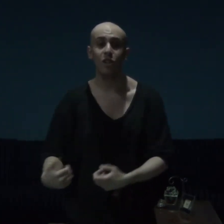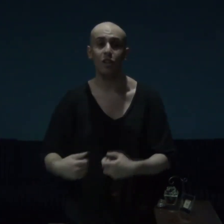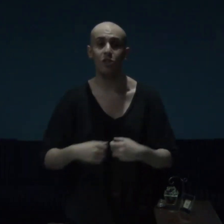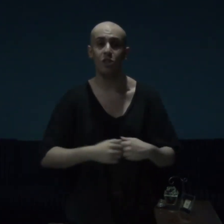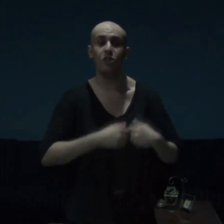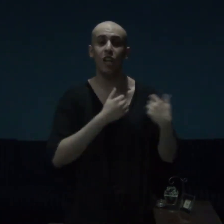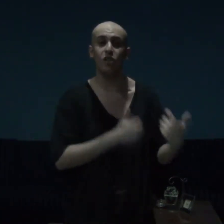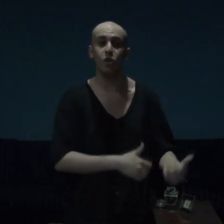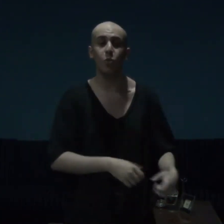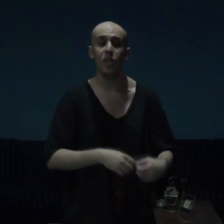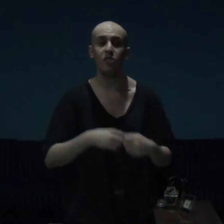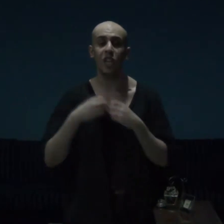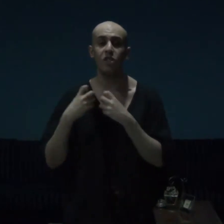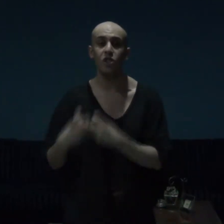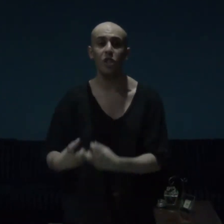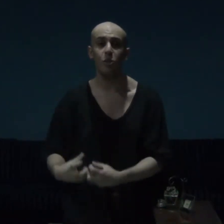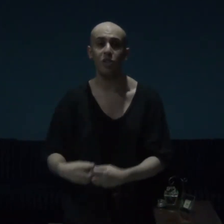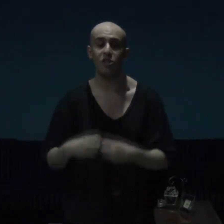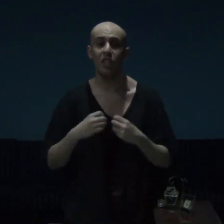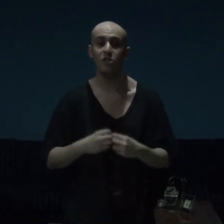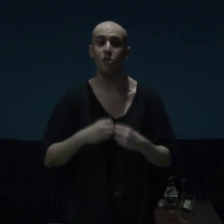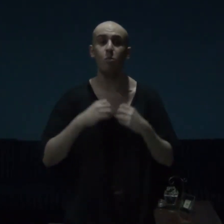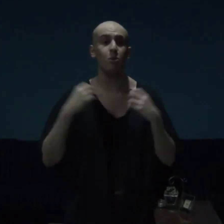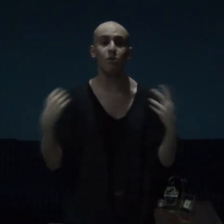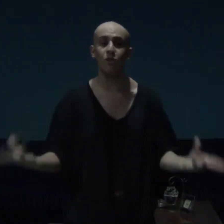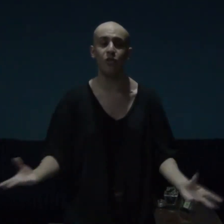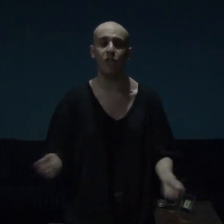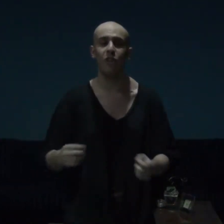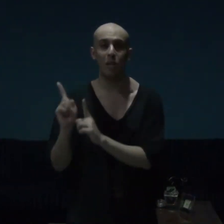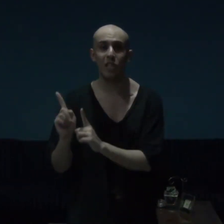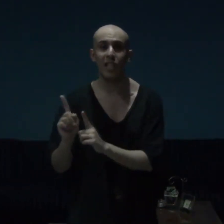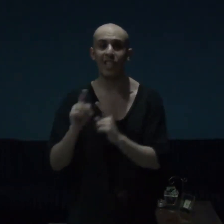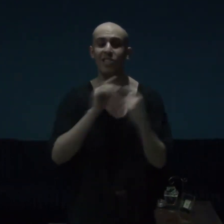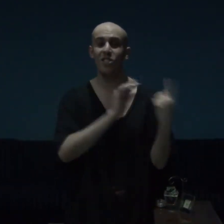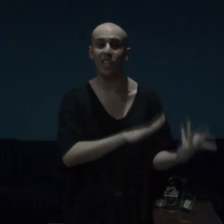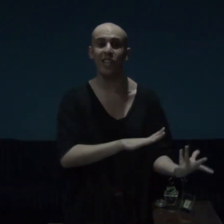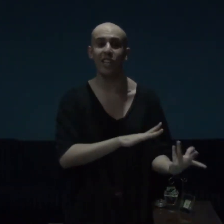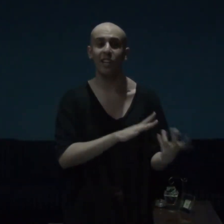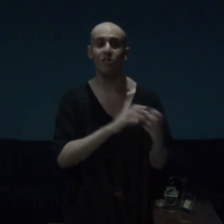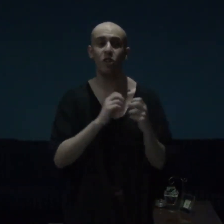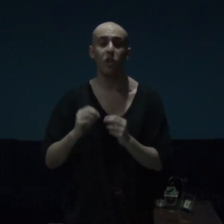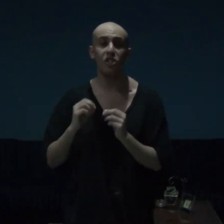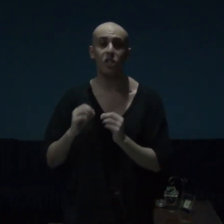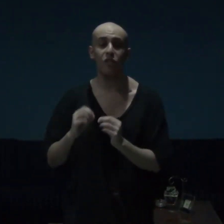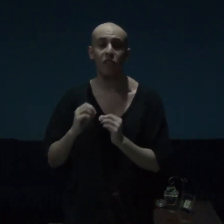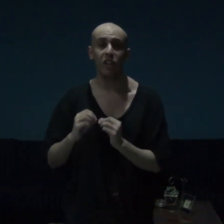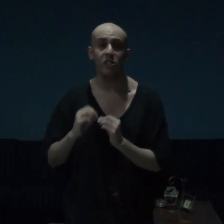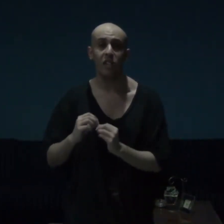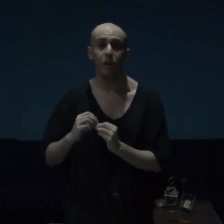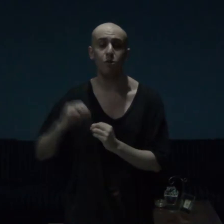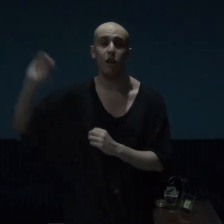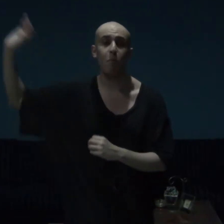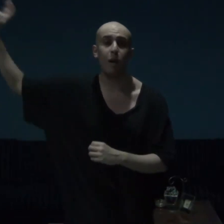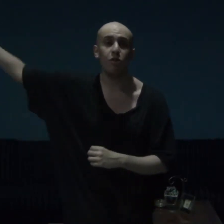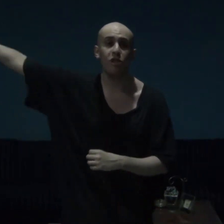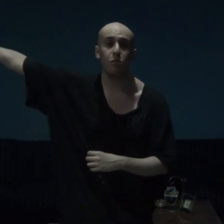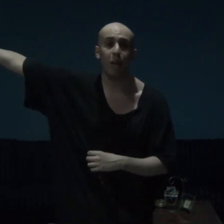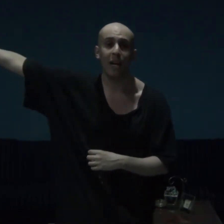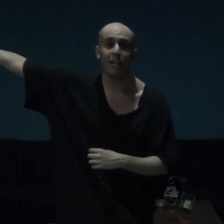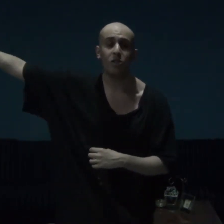-hearted, and sweet, and generous, and so beautiful, but guys and gals, when she finds out about his past,